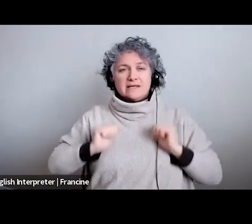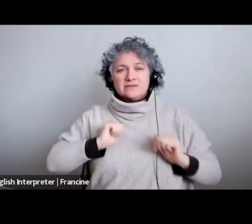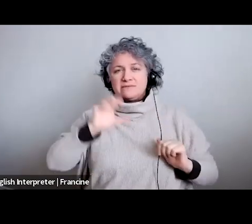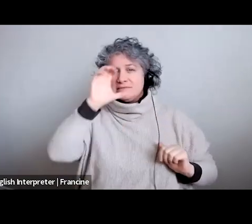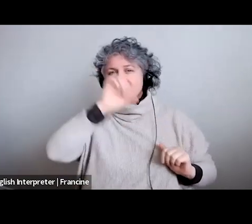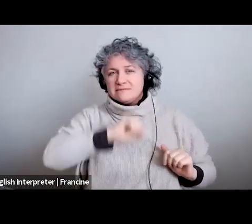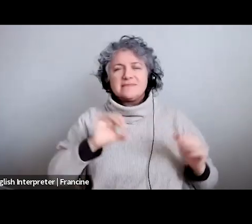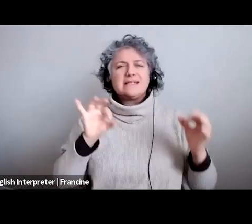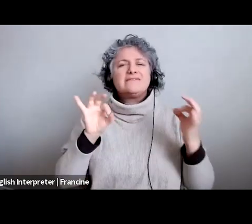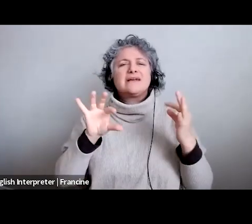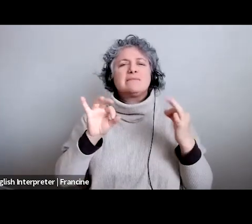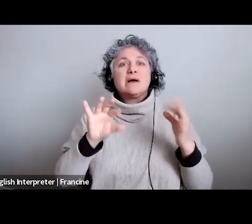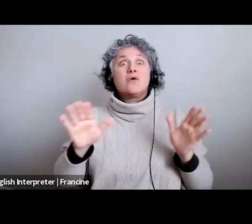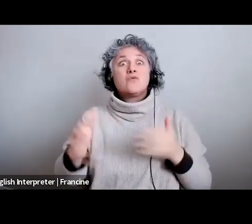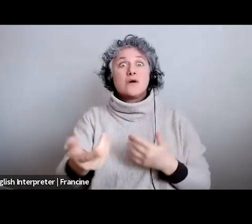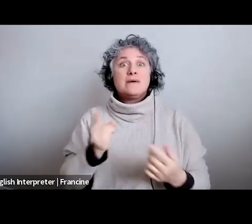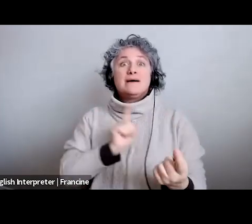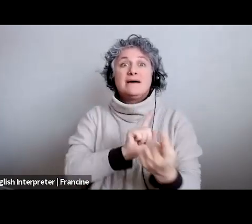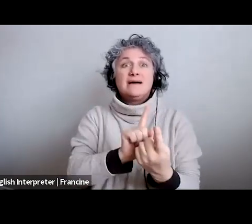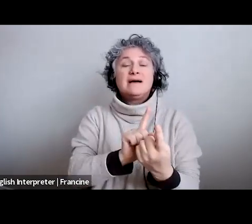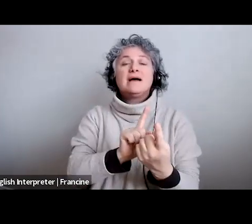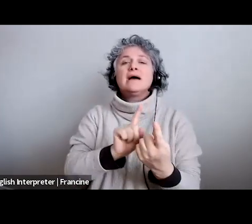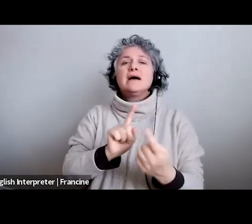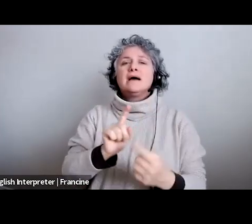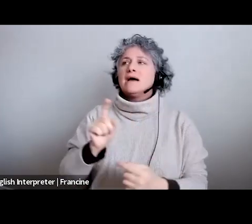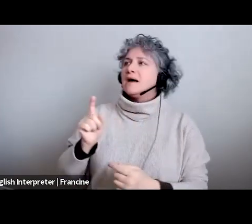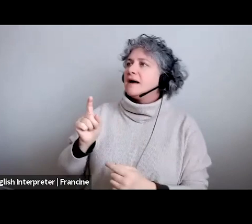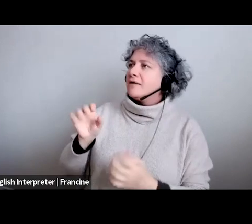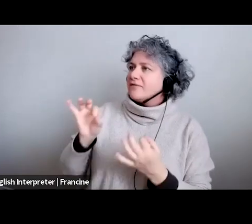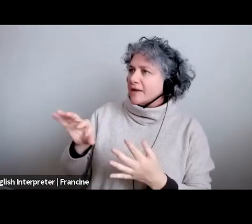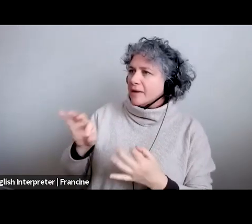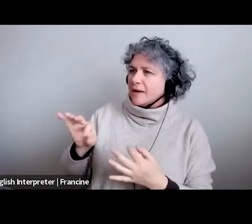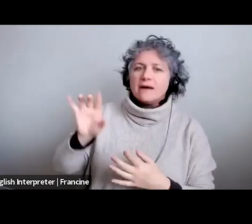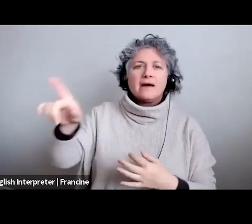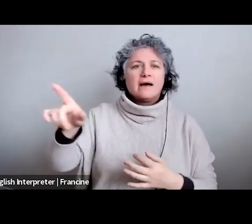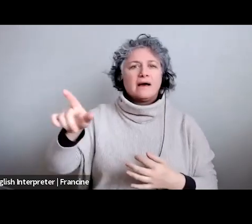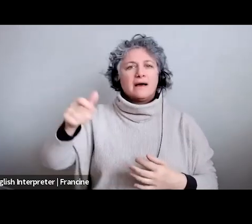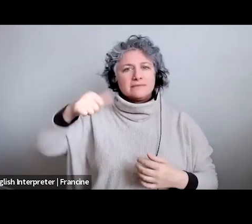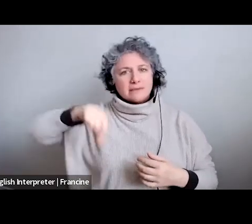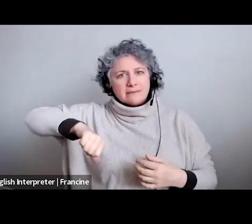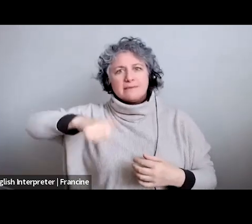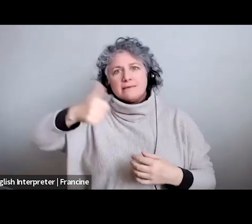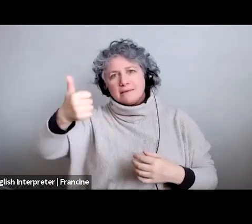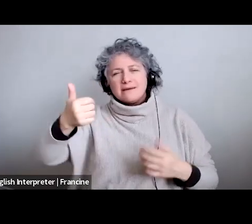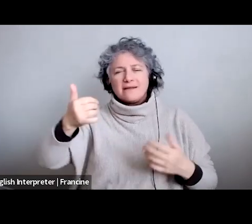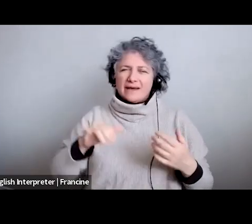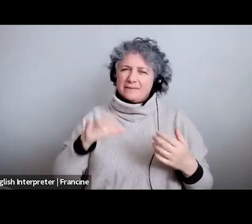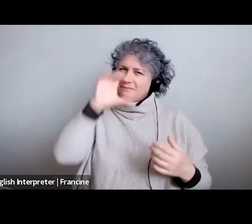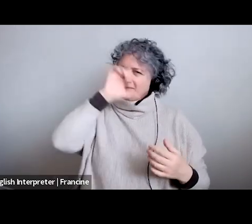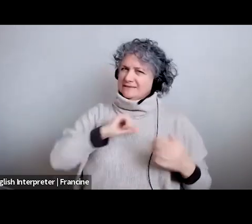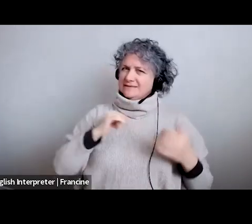feedback now you mentioned earlier that there have been times where you have given feedback to uh